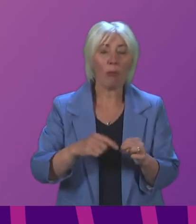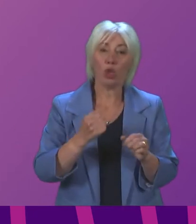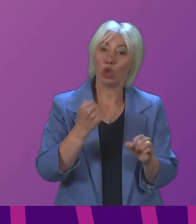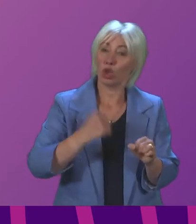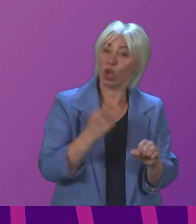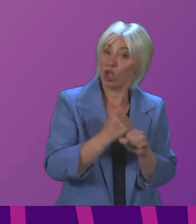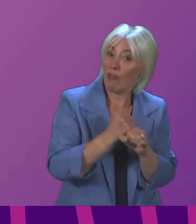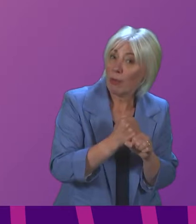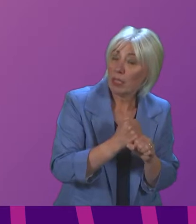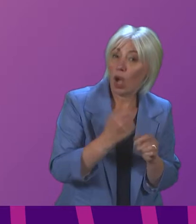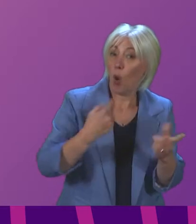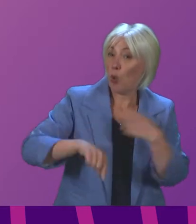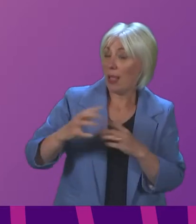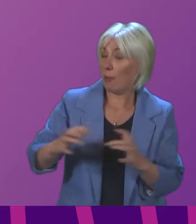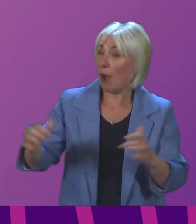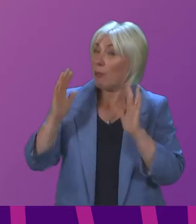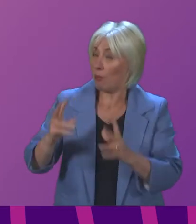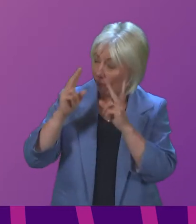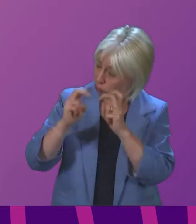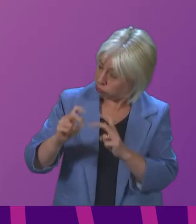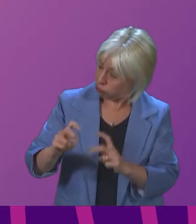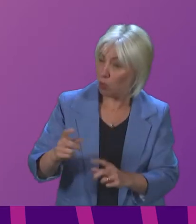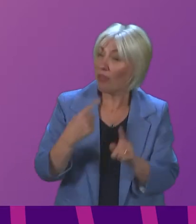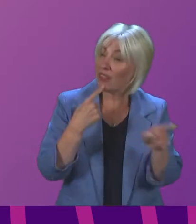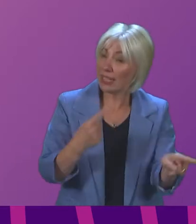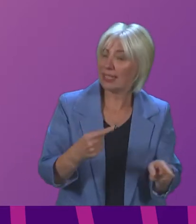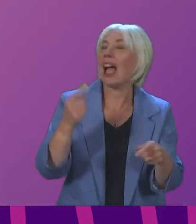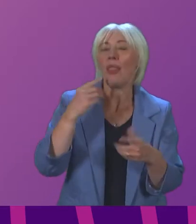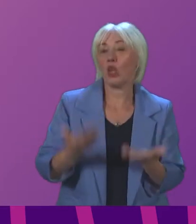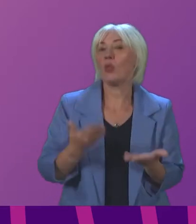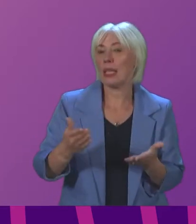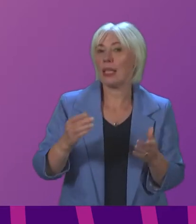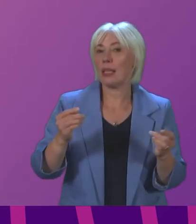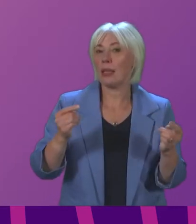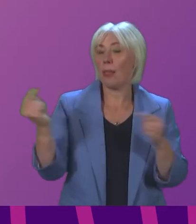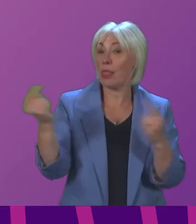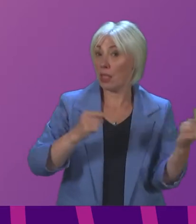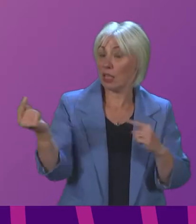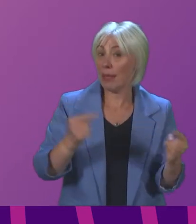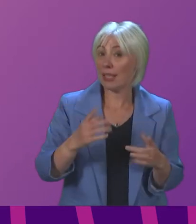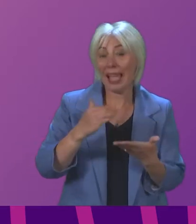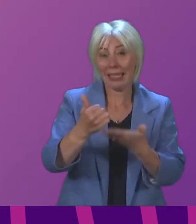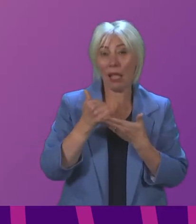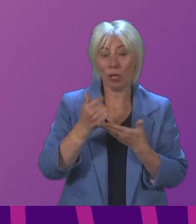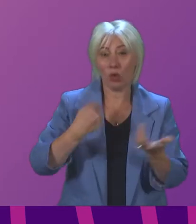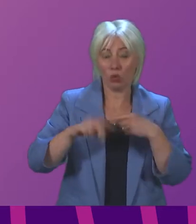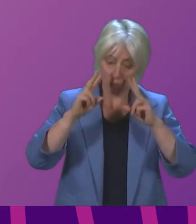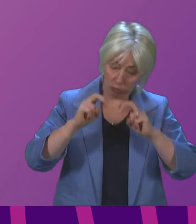to respond to the pandemic and I think that today's debate has helped enhance that scrutiny thank you